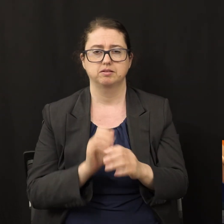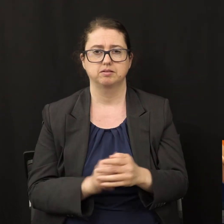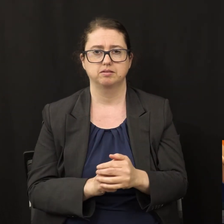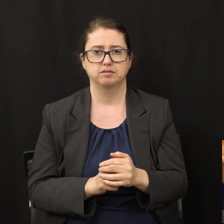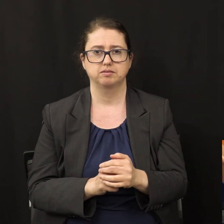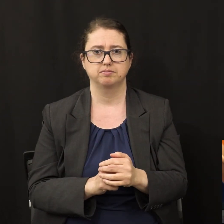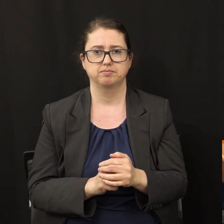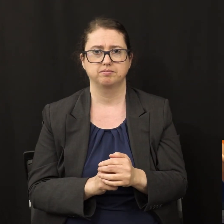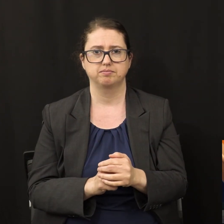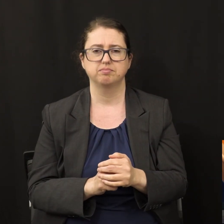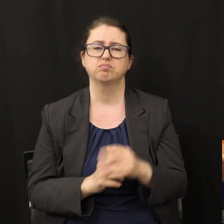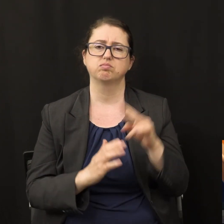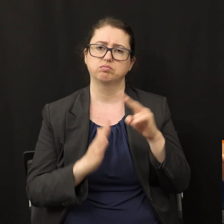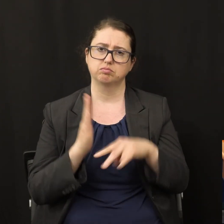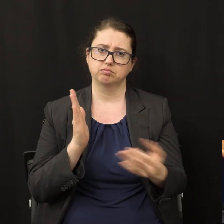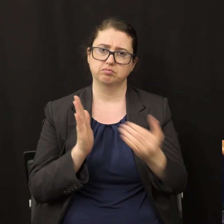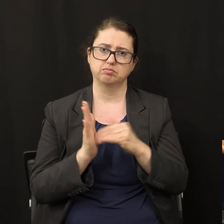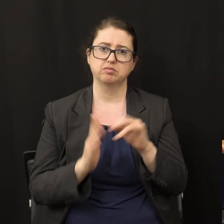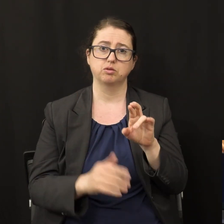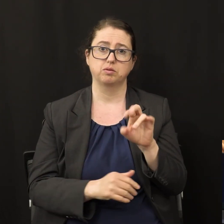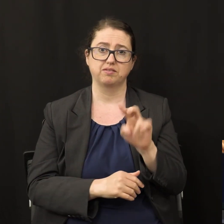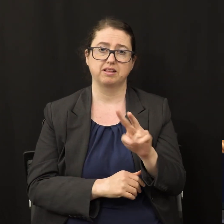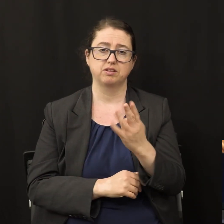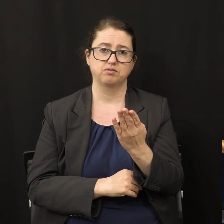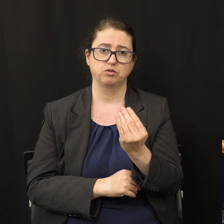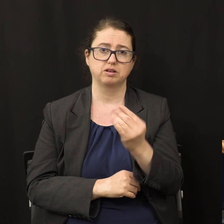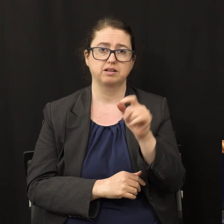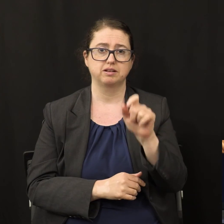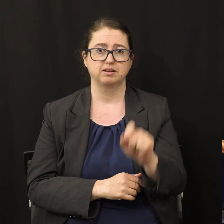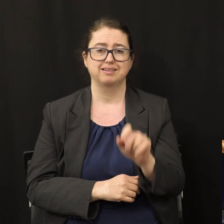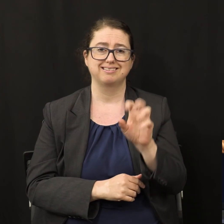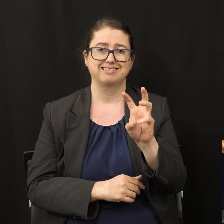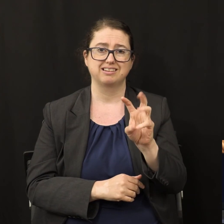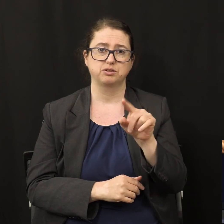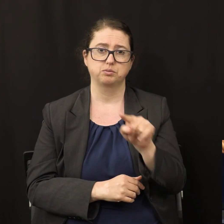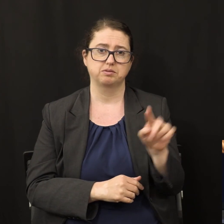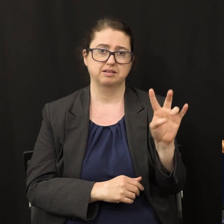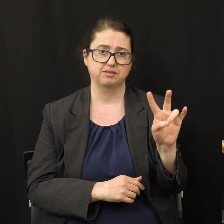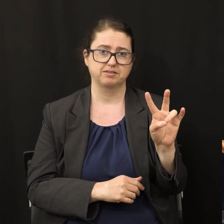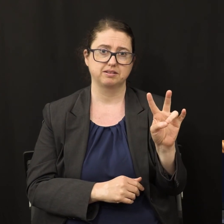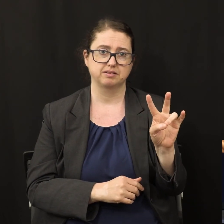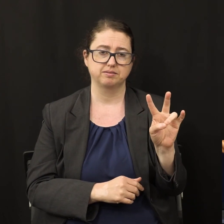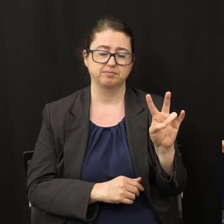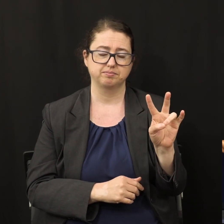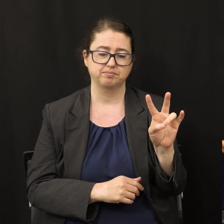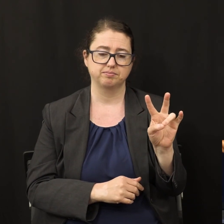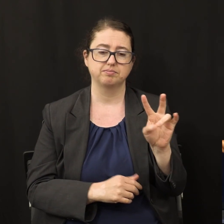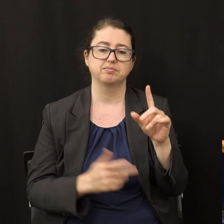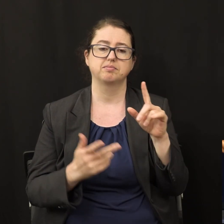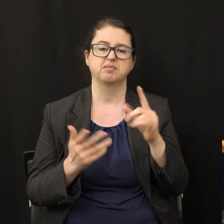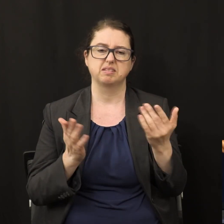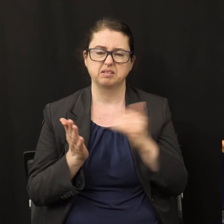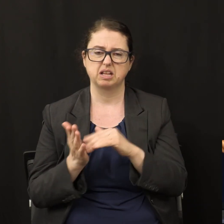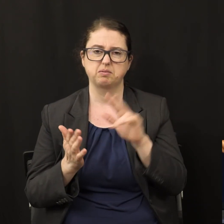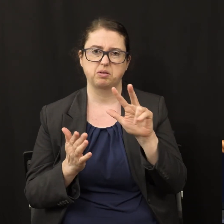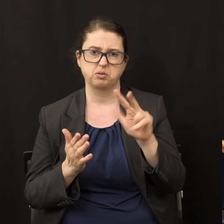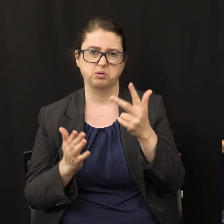let's read again Revelation 14 verses 6 and 7 and then let's read the third angel's message so that you can see the